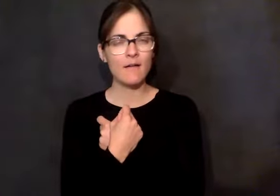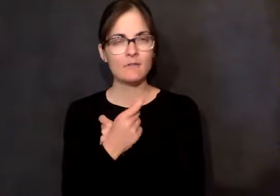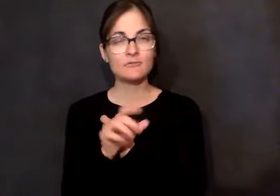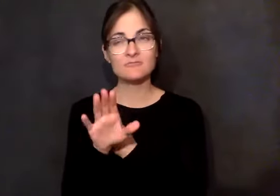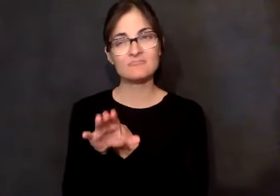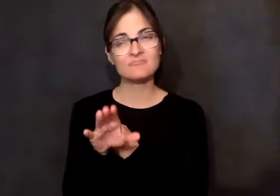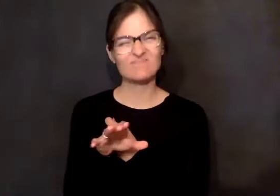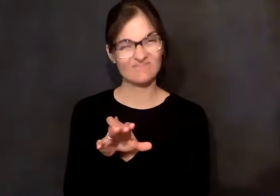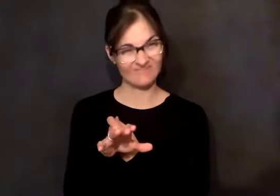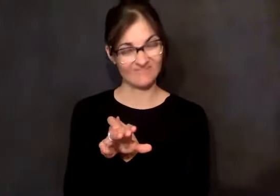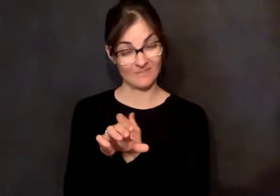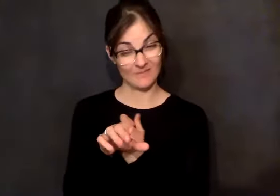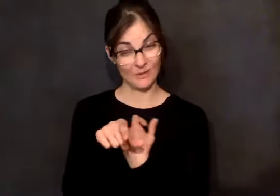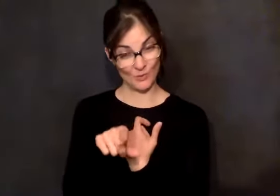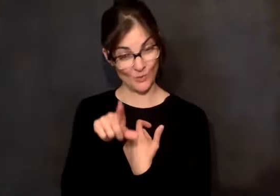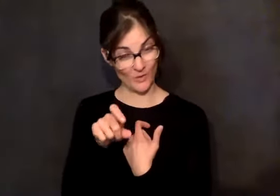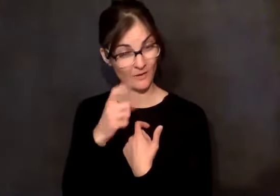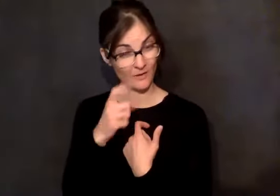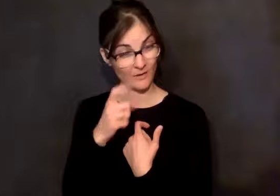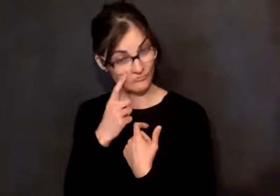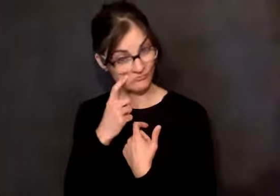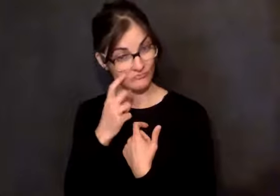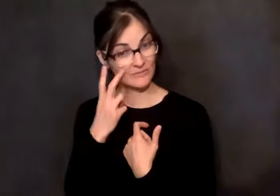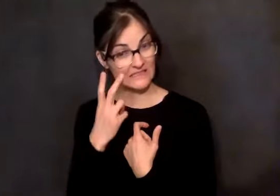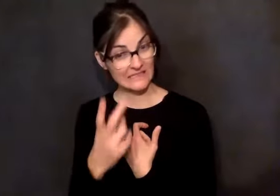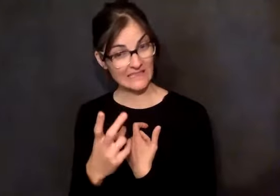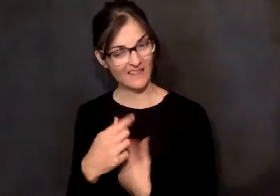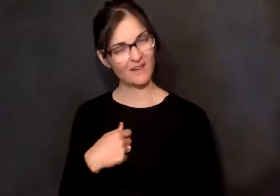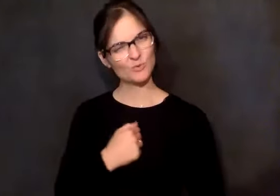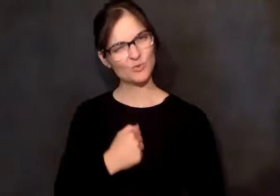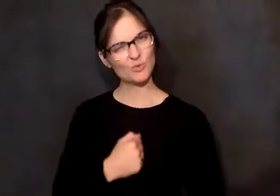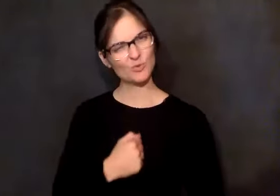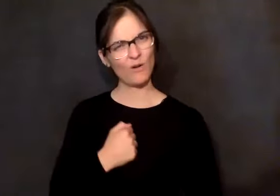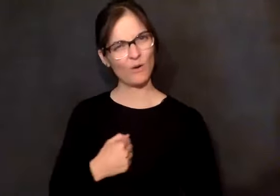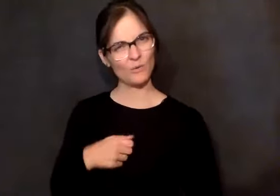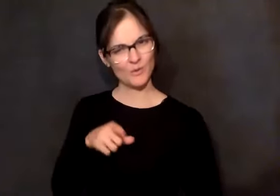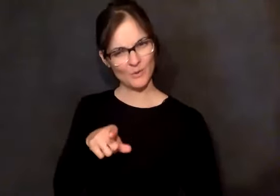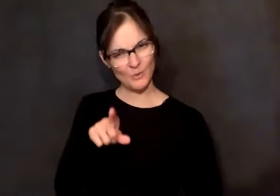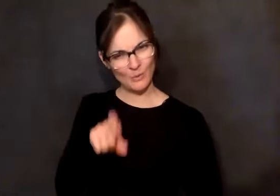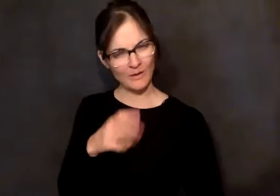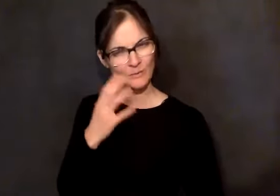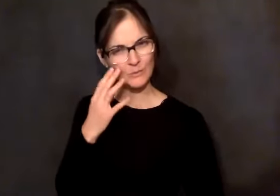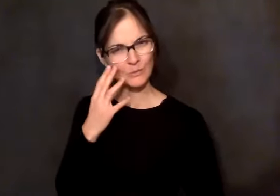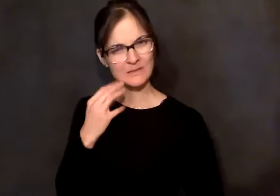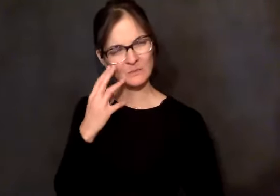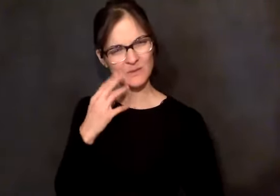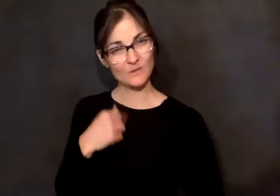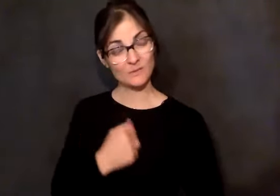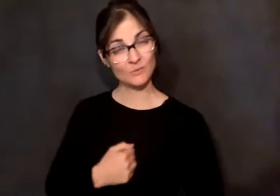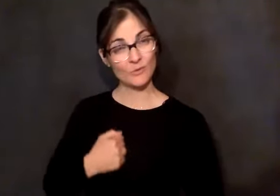And it's like God reached in and took all of the fear and anxiety and hurt around that and just lifted it right